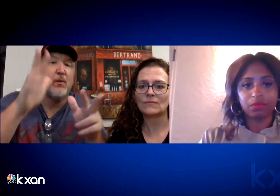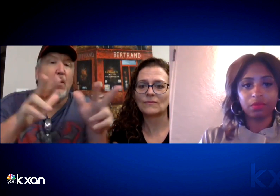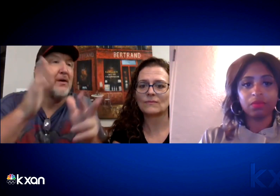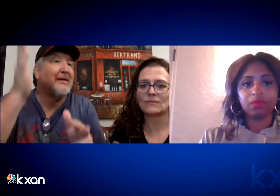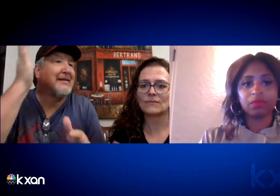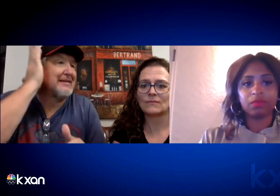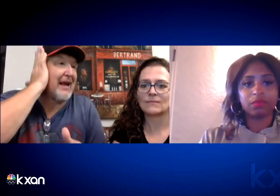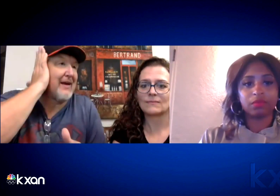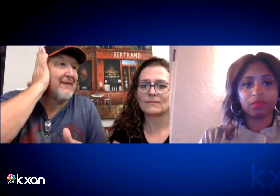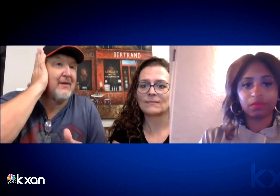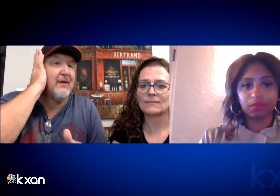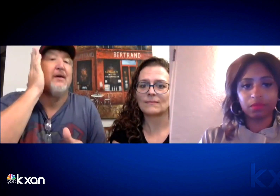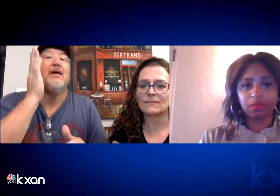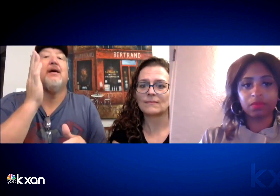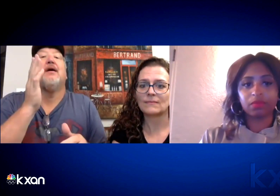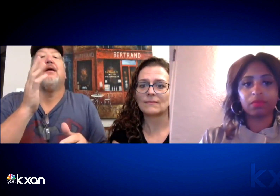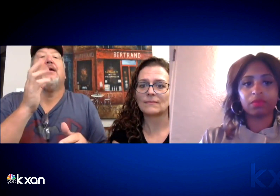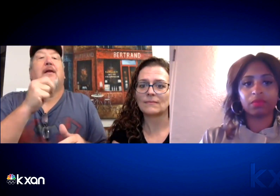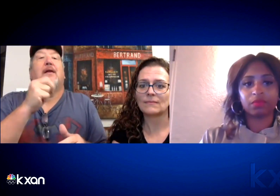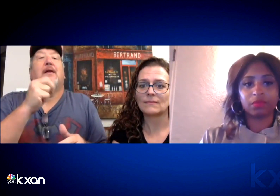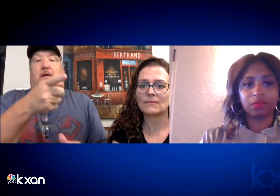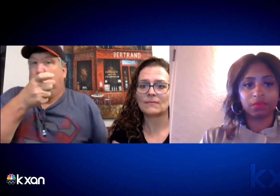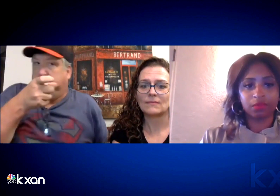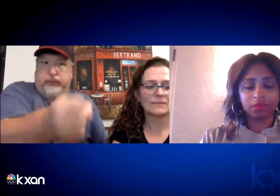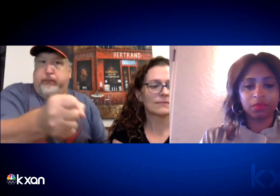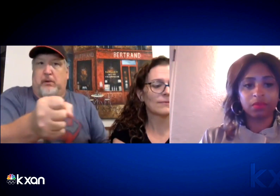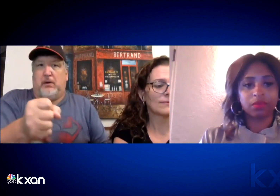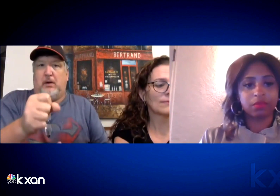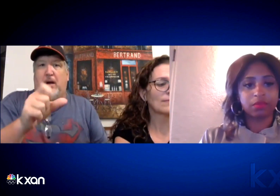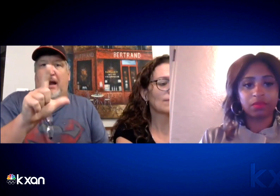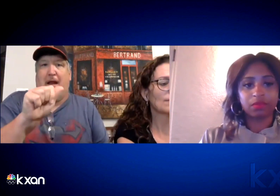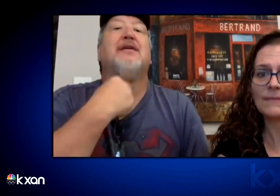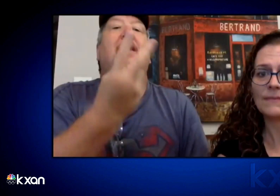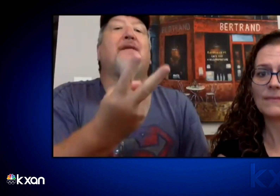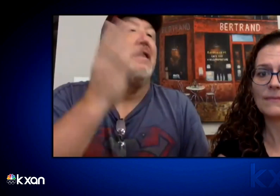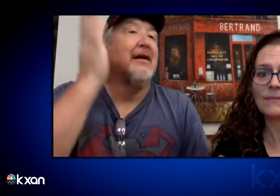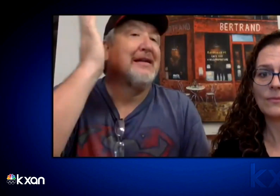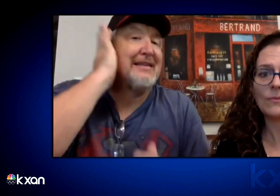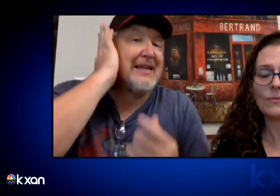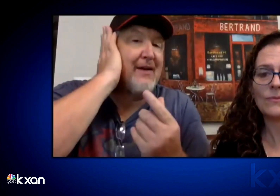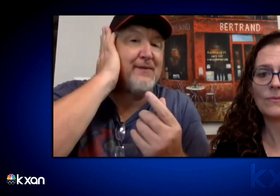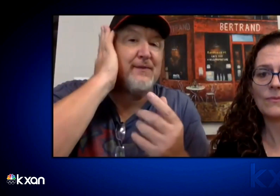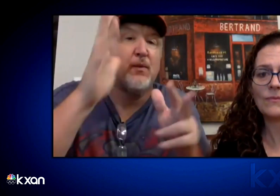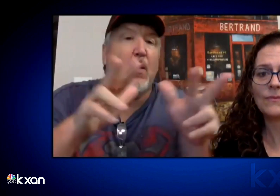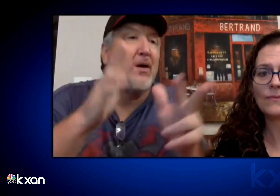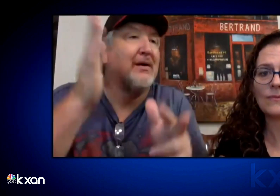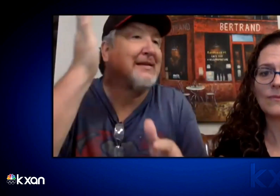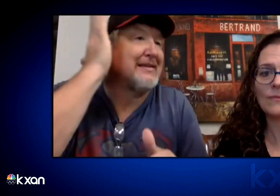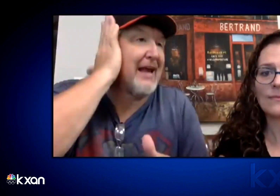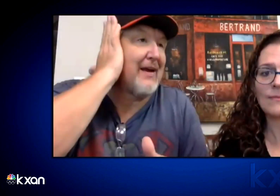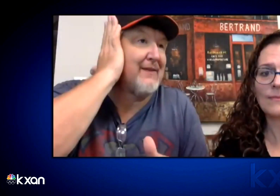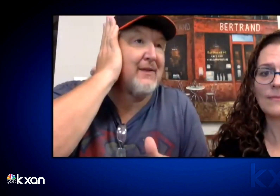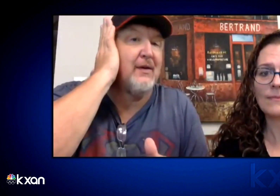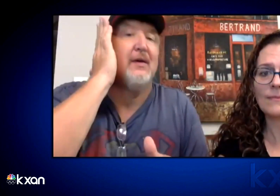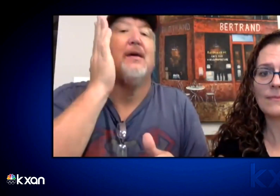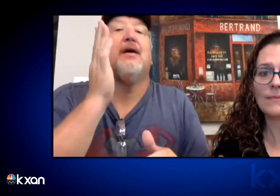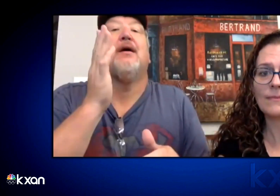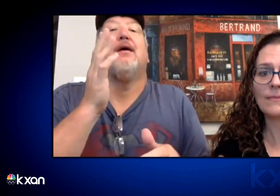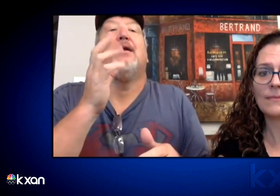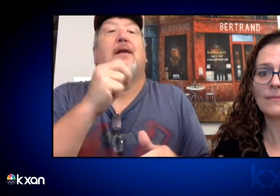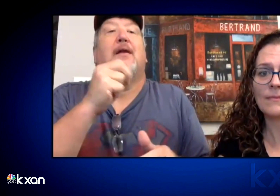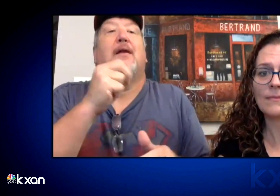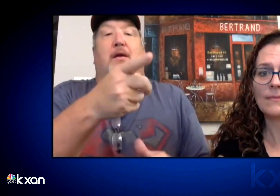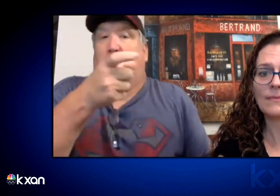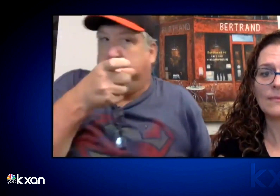parking lot because Kelly walked off after an argument. Someone called police. I just told them that I am deaf. I verbally